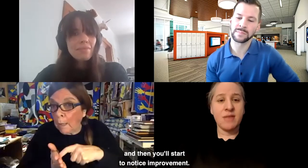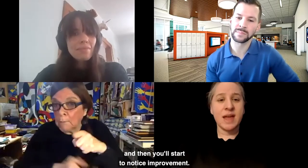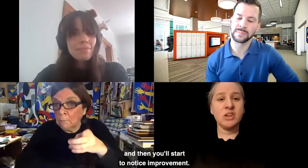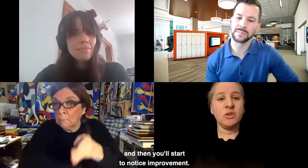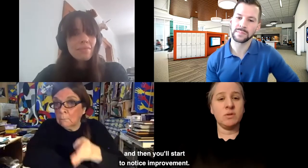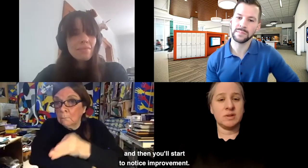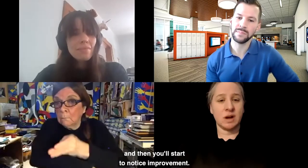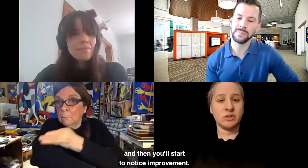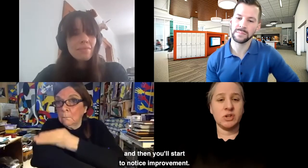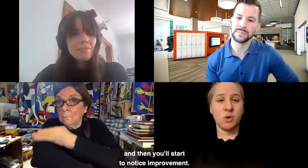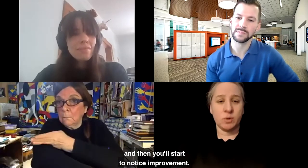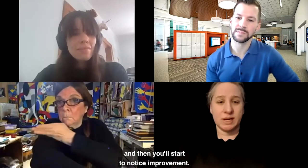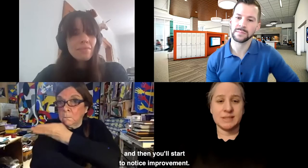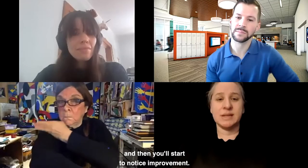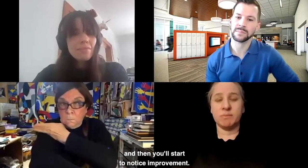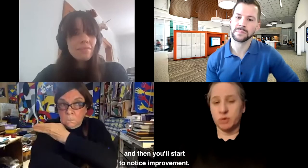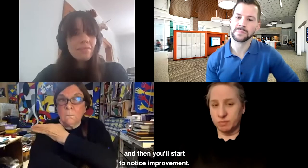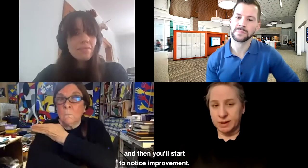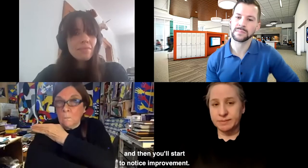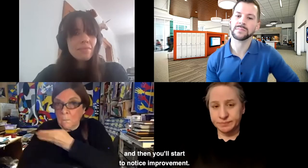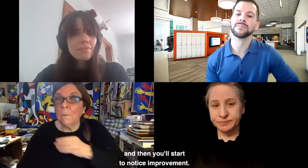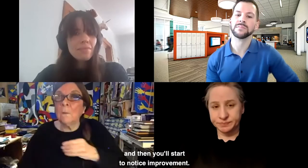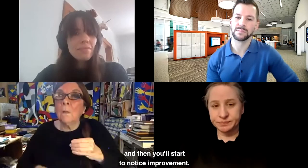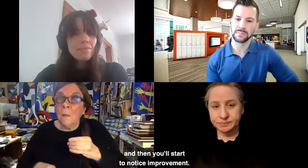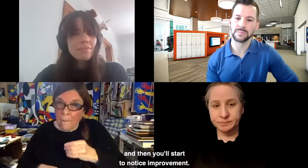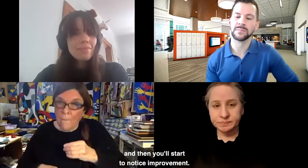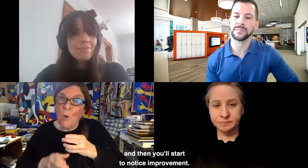And then you'll start to notice improvement.